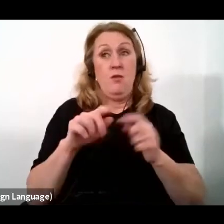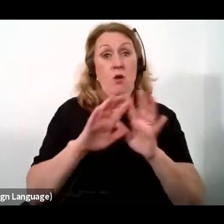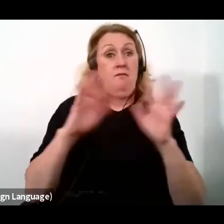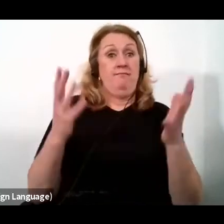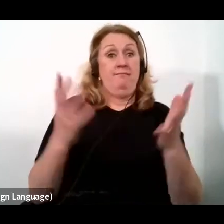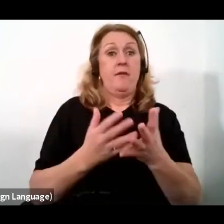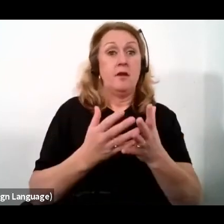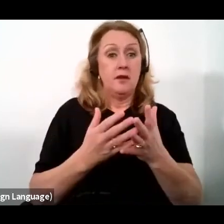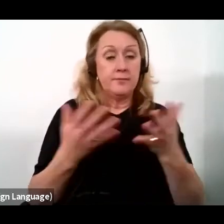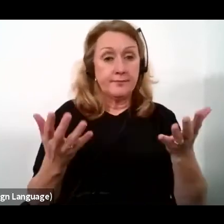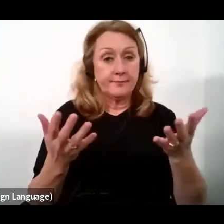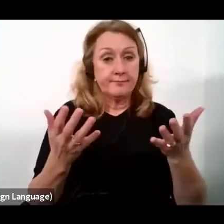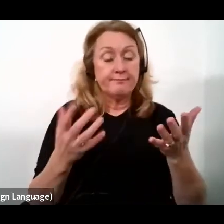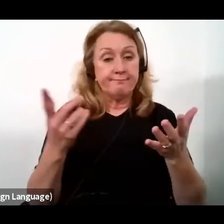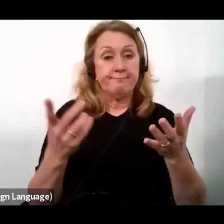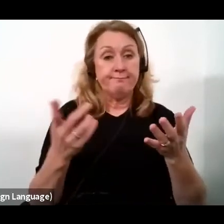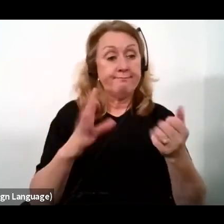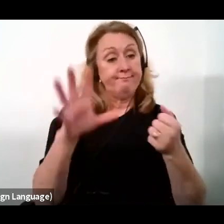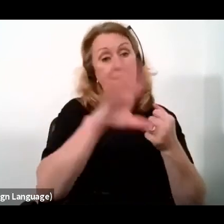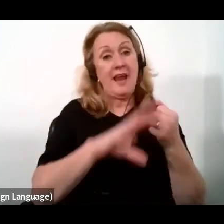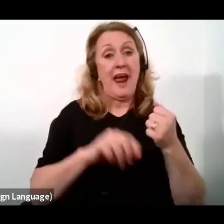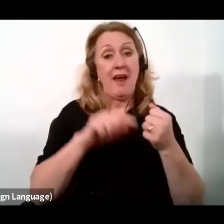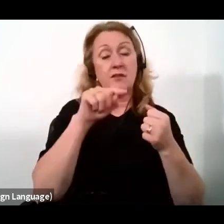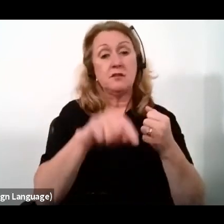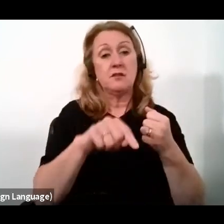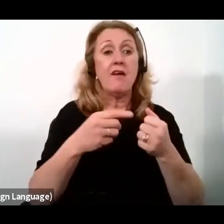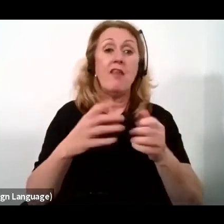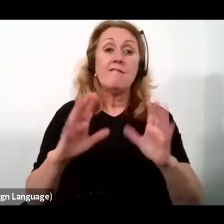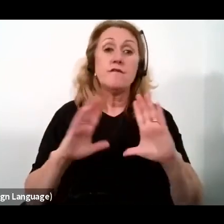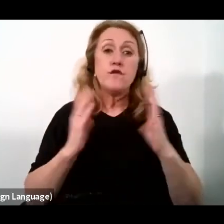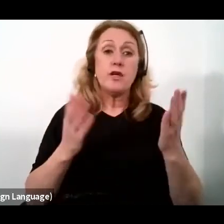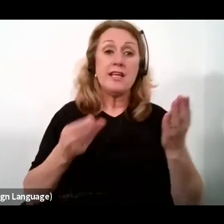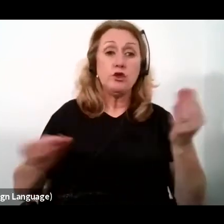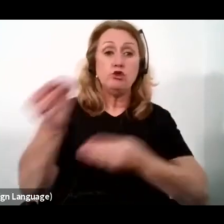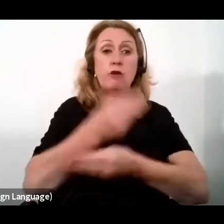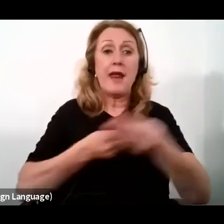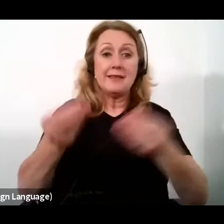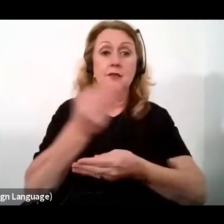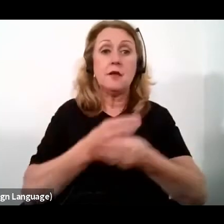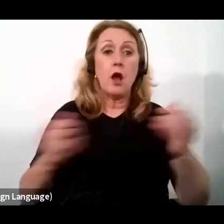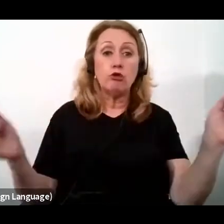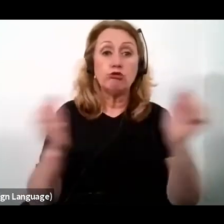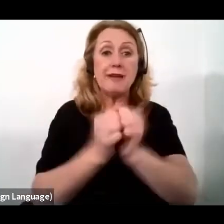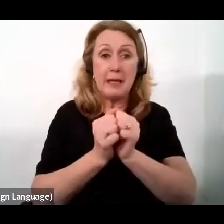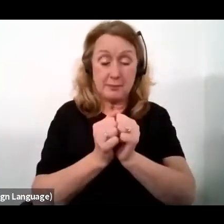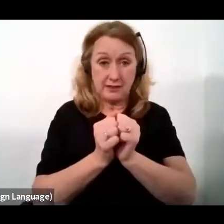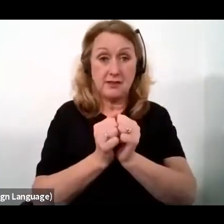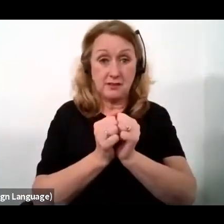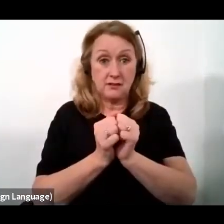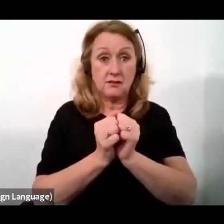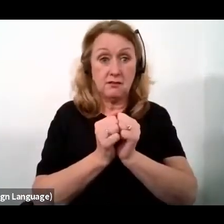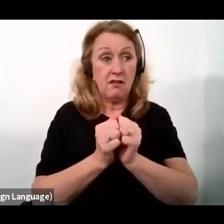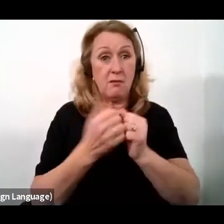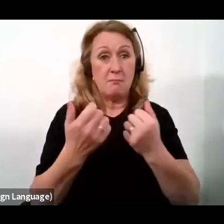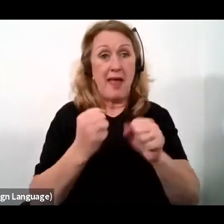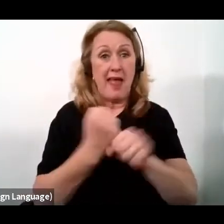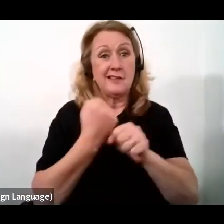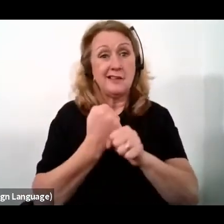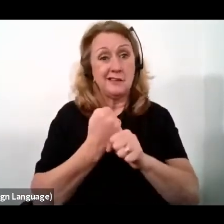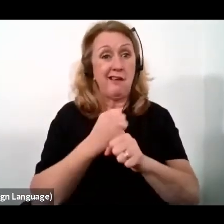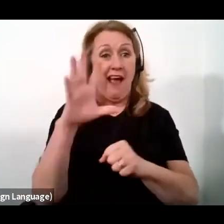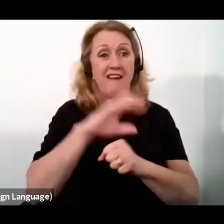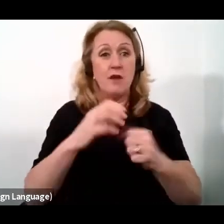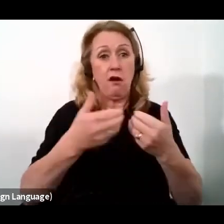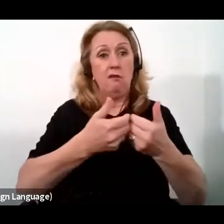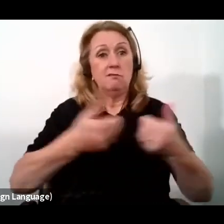The African Continental Free Trade Agreement, AFCFTA, which defragments Africa to establish